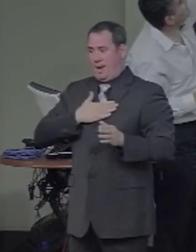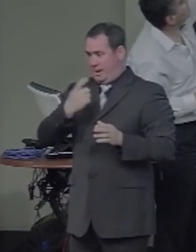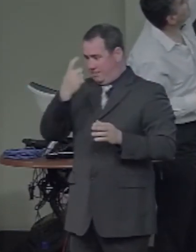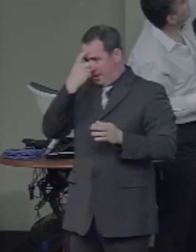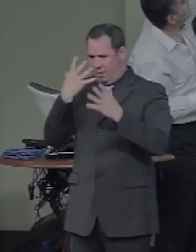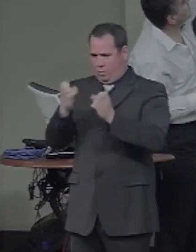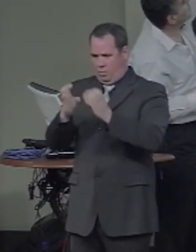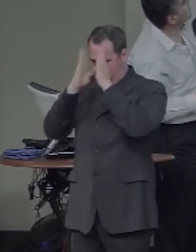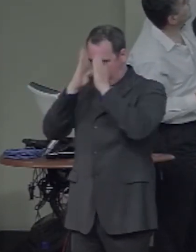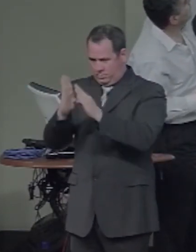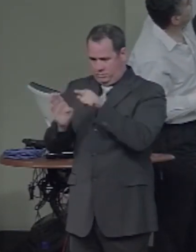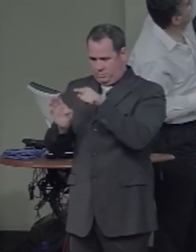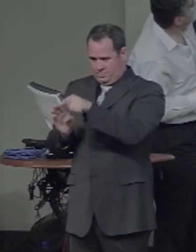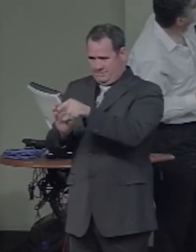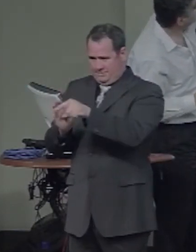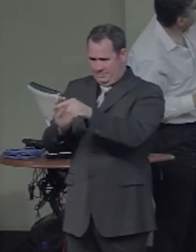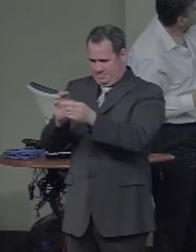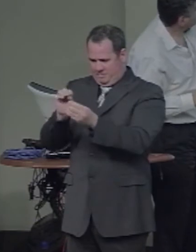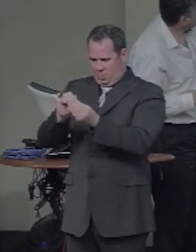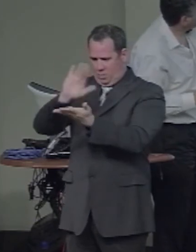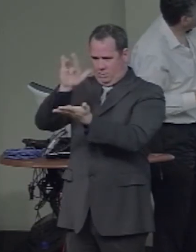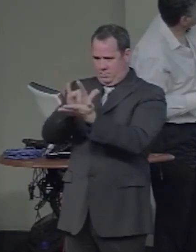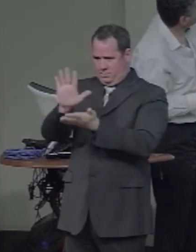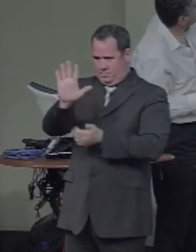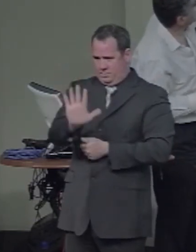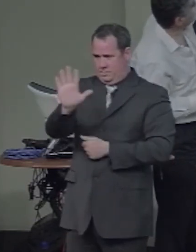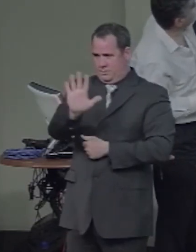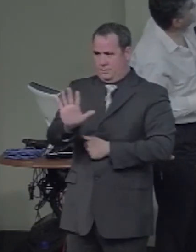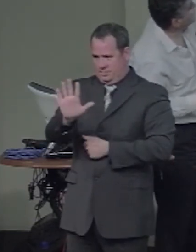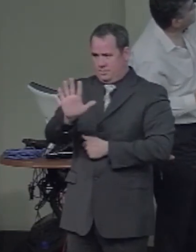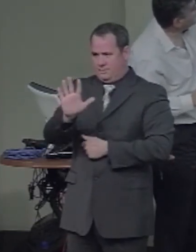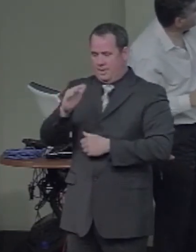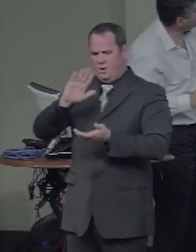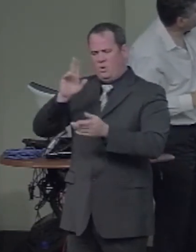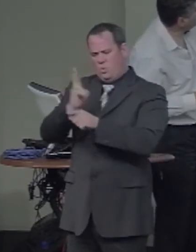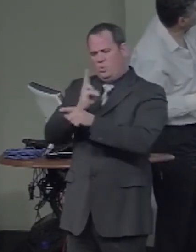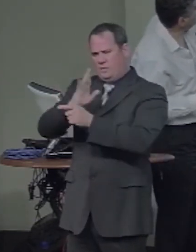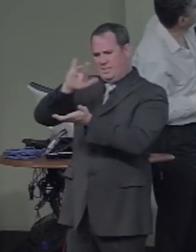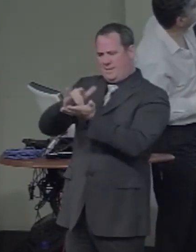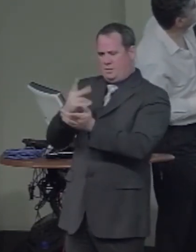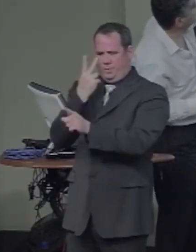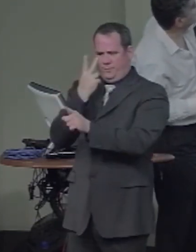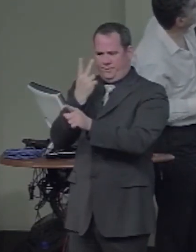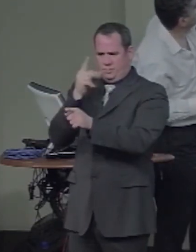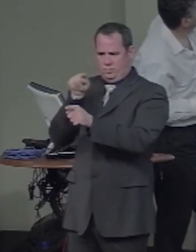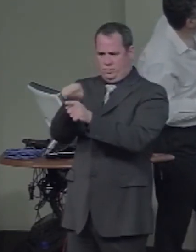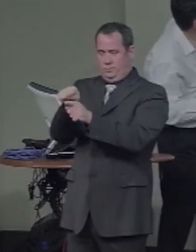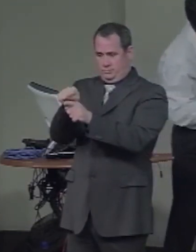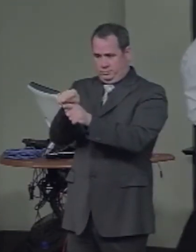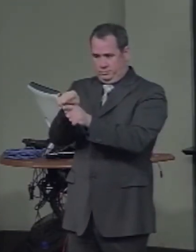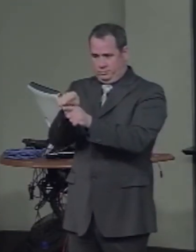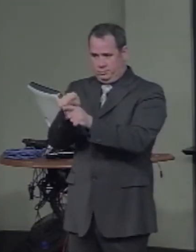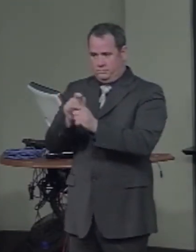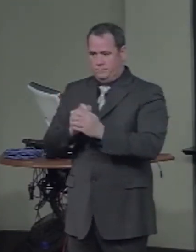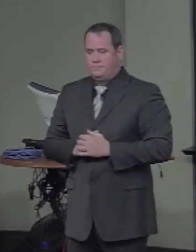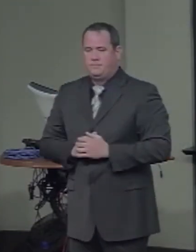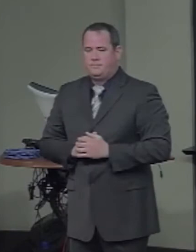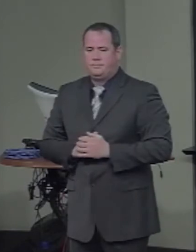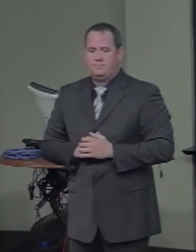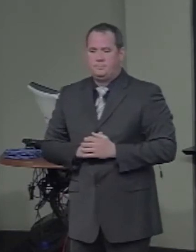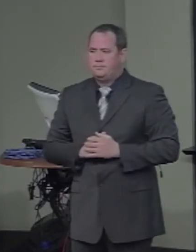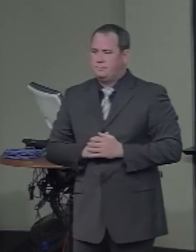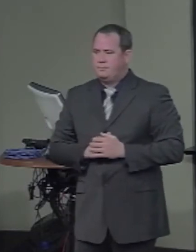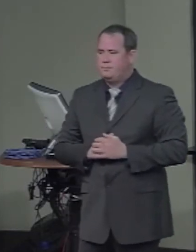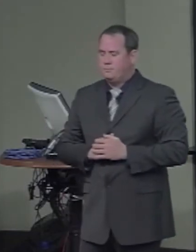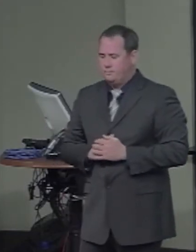here, of this group, are strongly biased toward listening to just these units. Whereas a little bit further